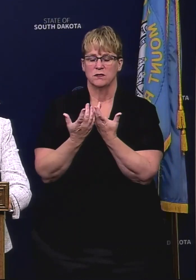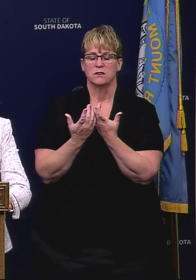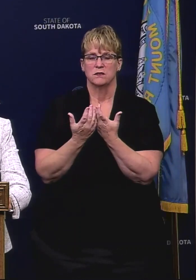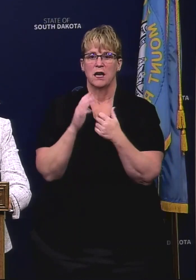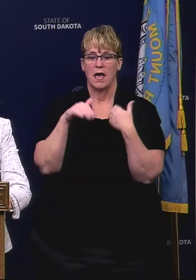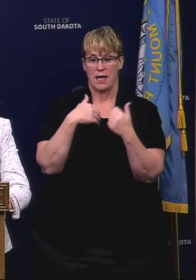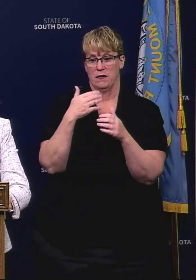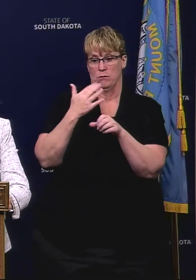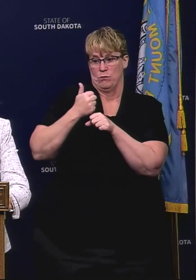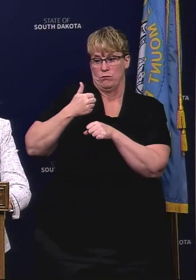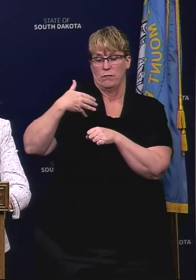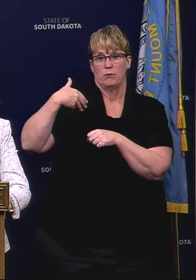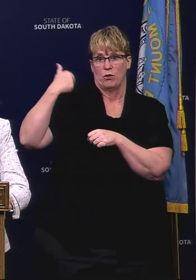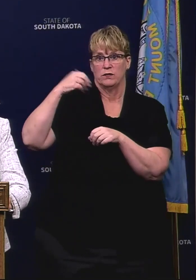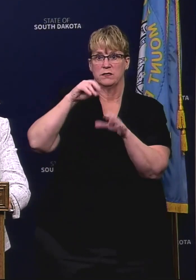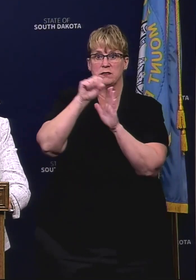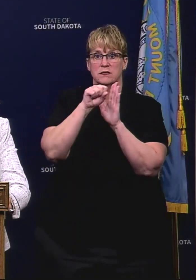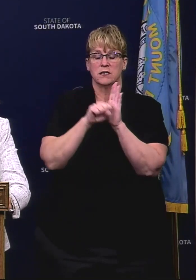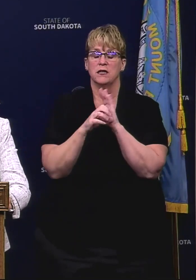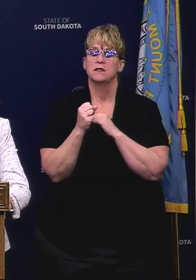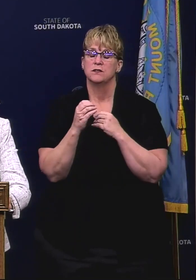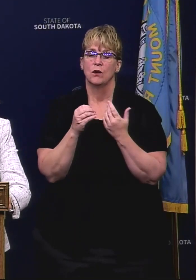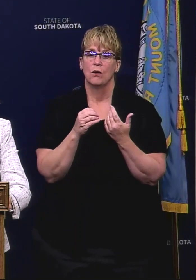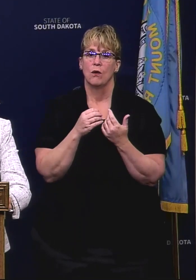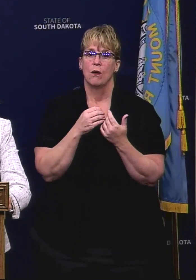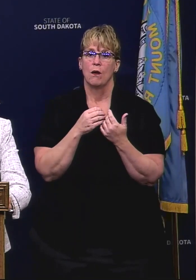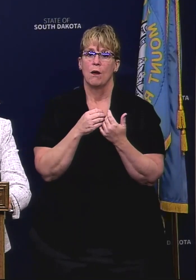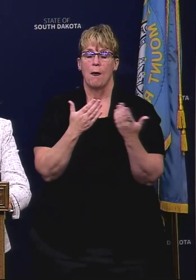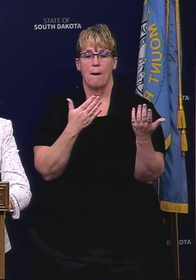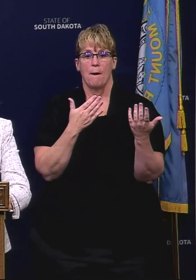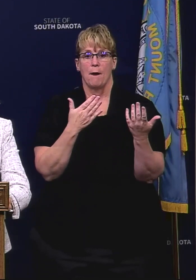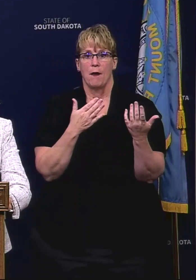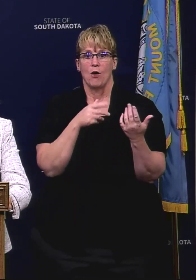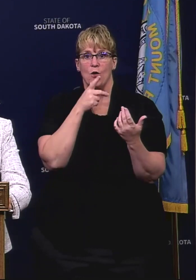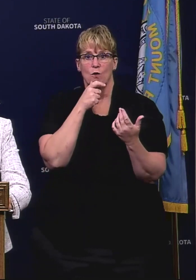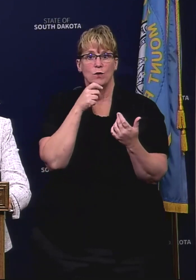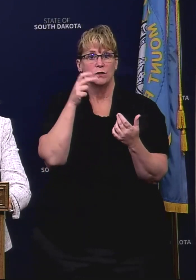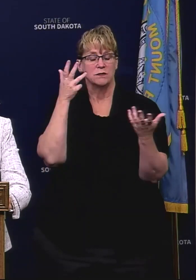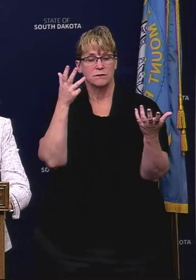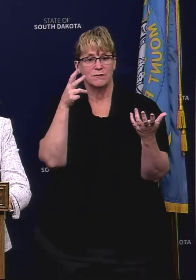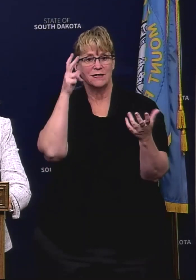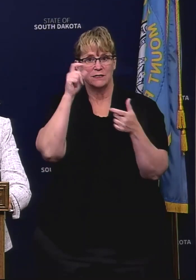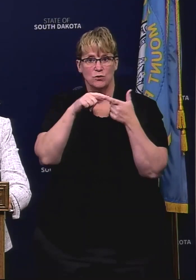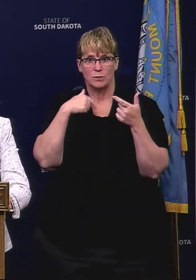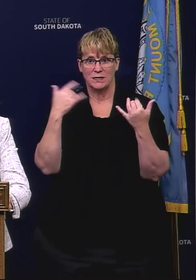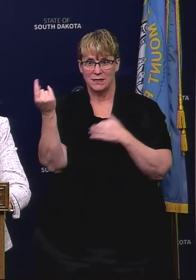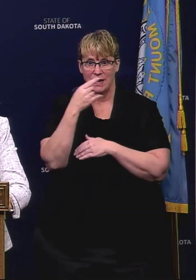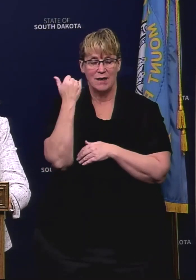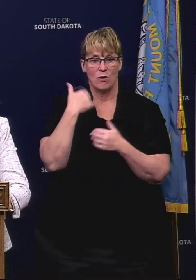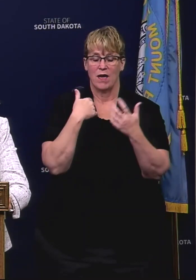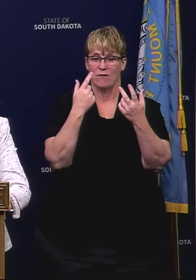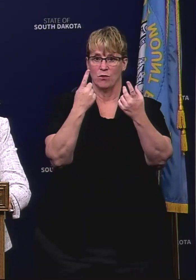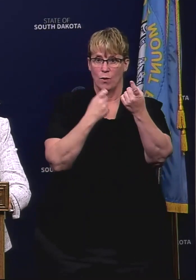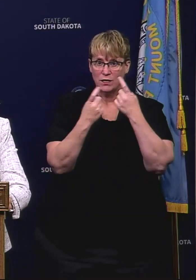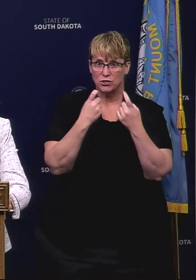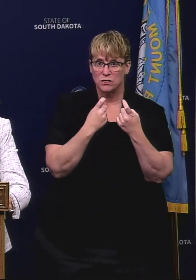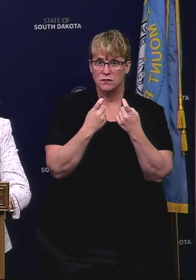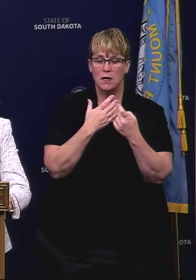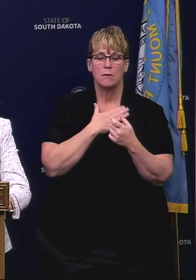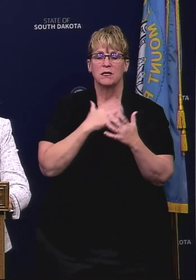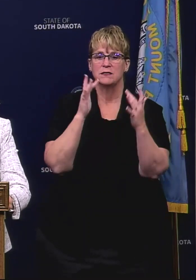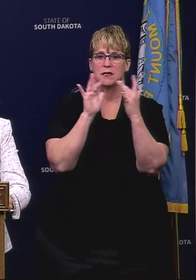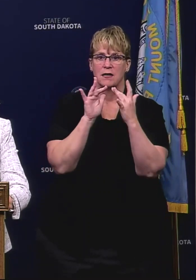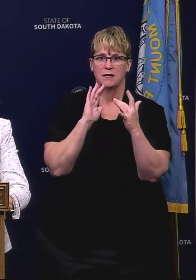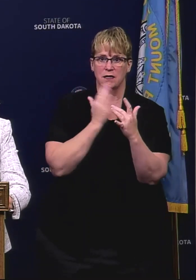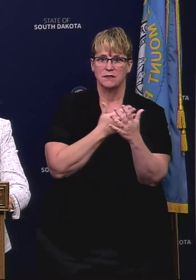employers across the state. So my pitch to everybody listening today is if you have questions if you're an employer please reach